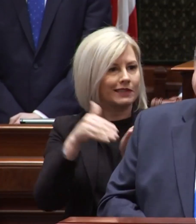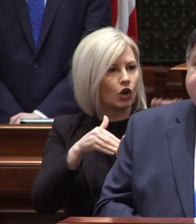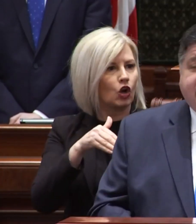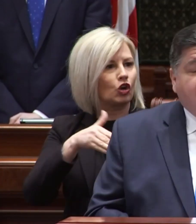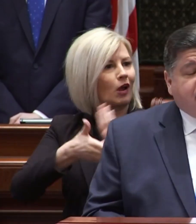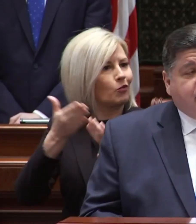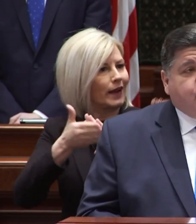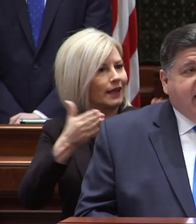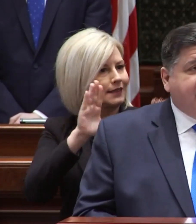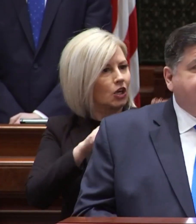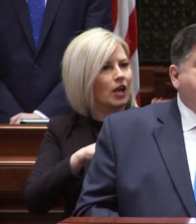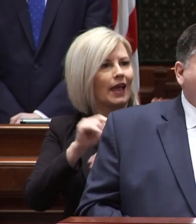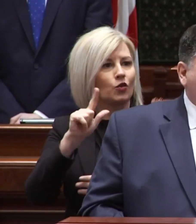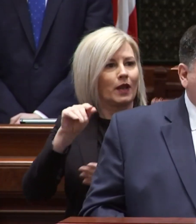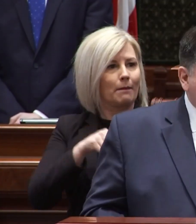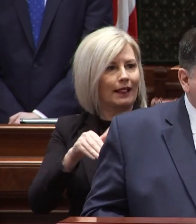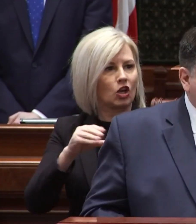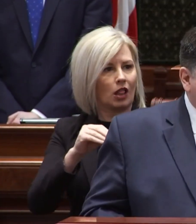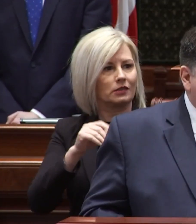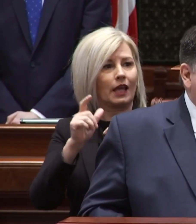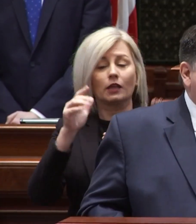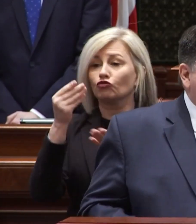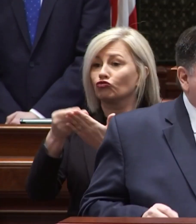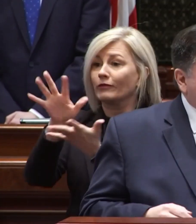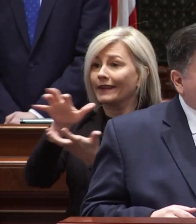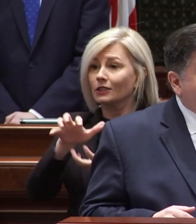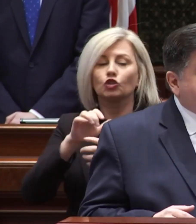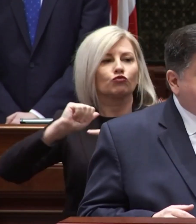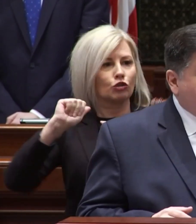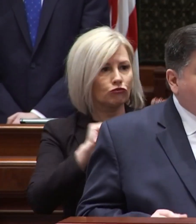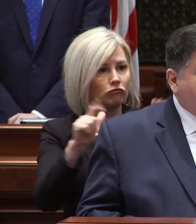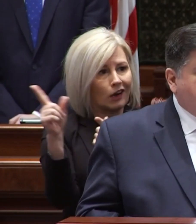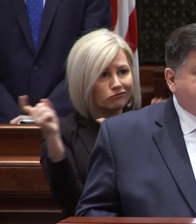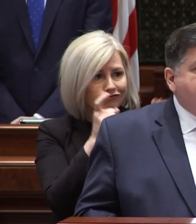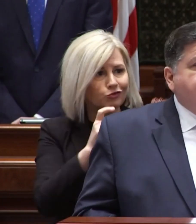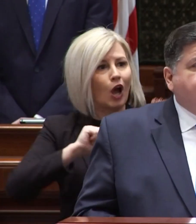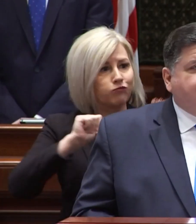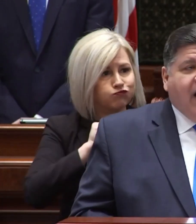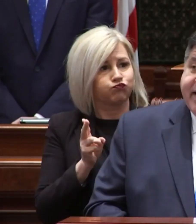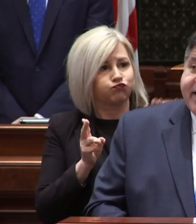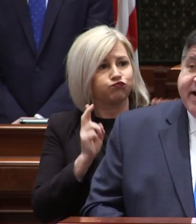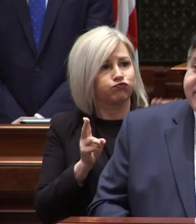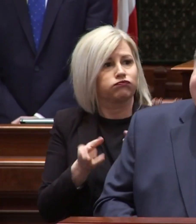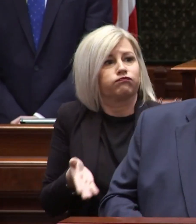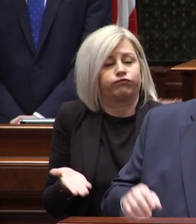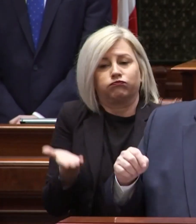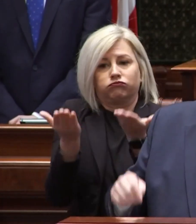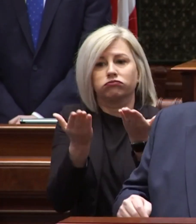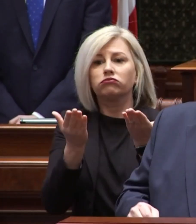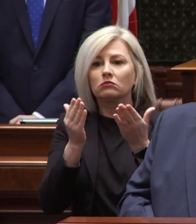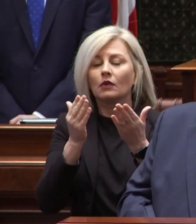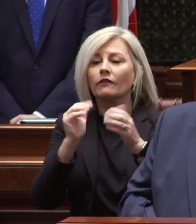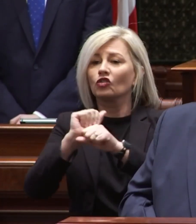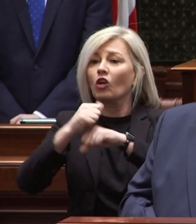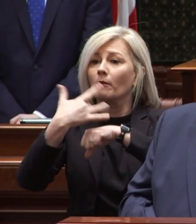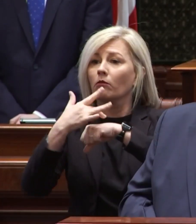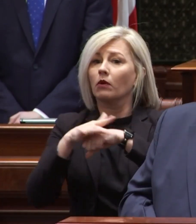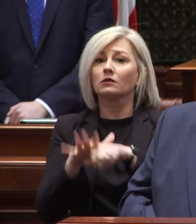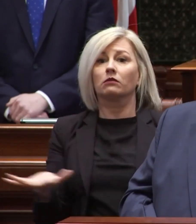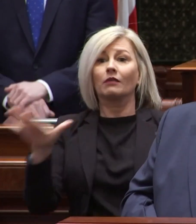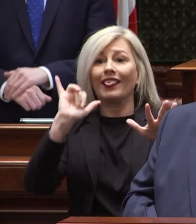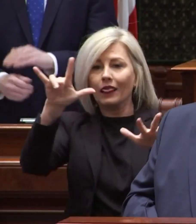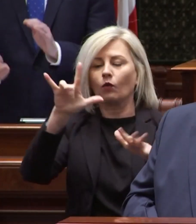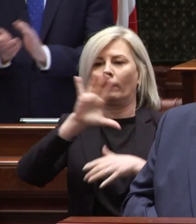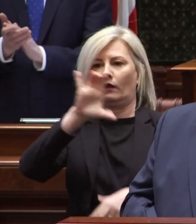and 20 million dollars in grants to recruit train and rapidly upskill workers for job openings at illinois companies